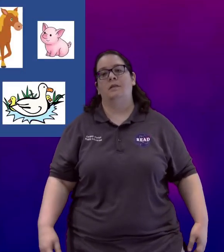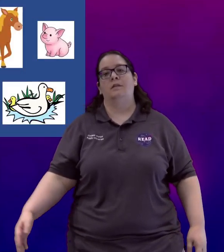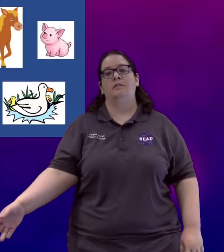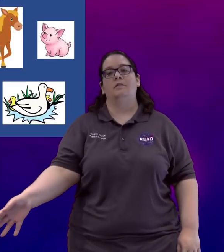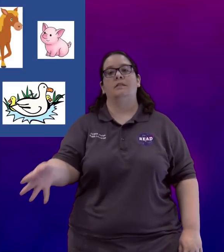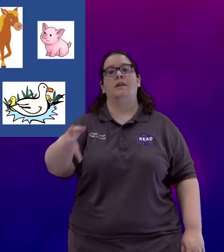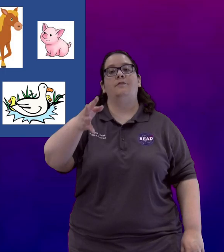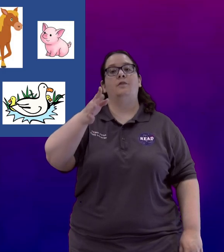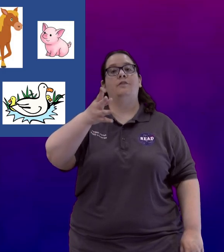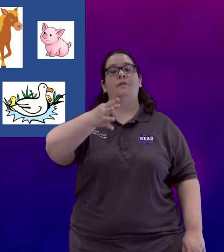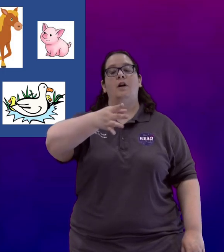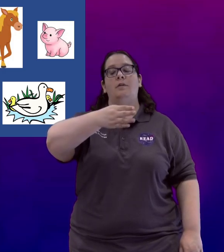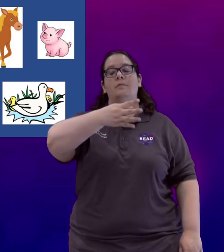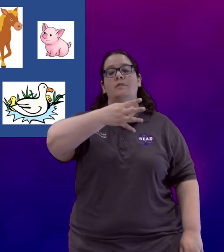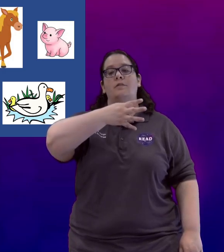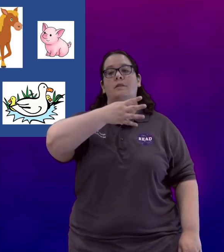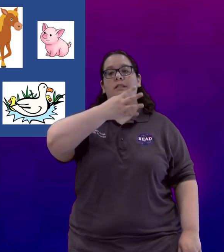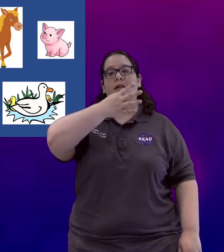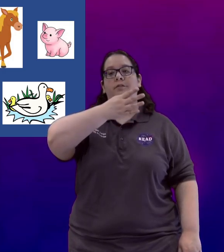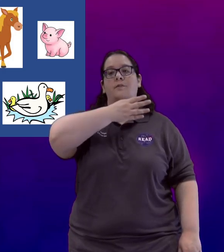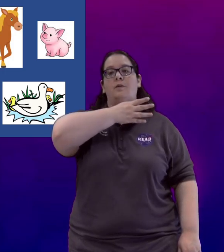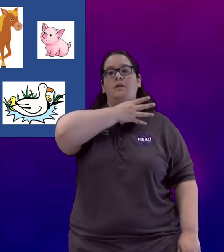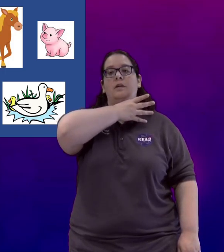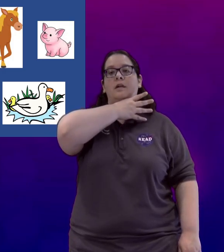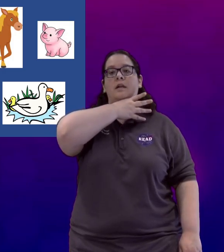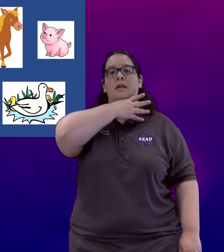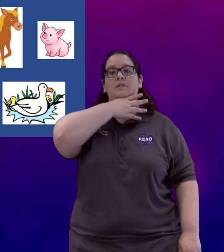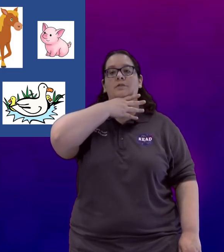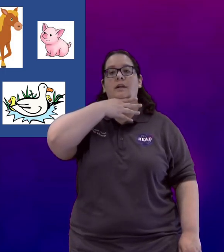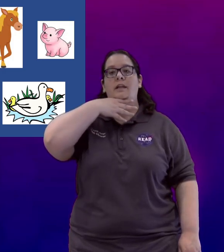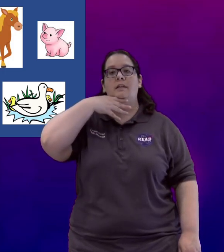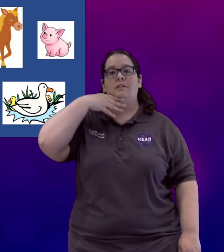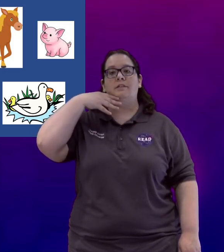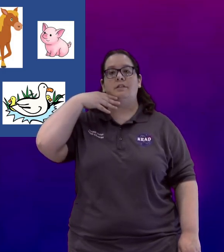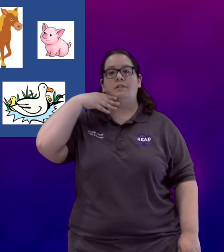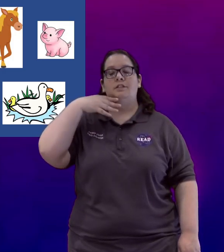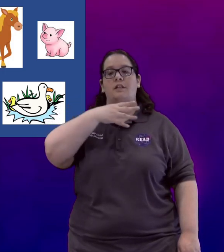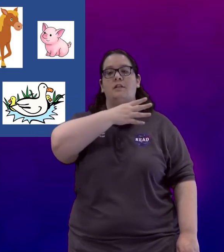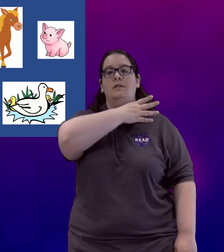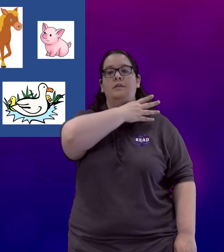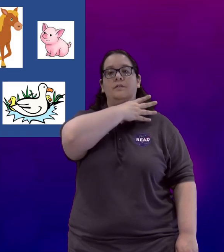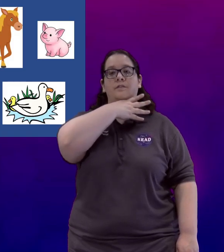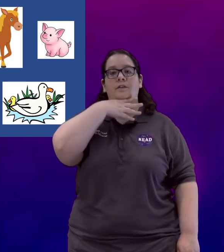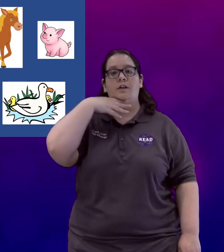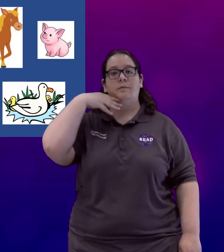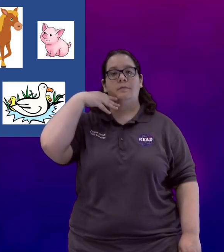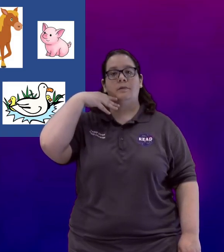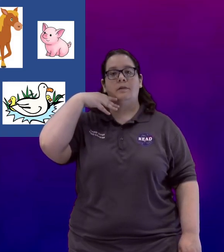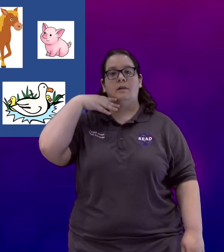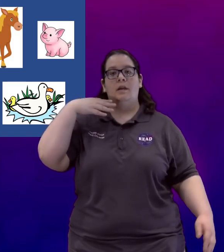So sign for farm you're going to take a four and drag it under your chin. Farm and